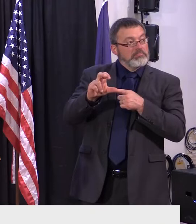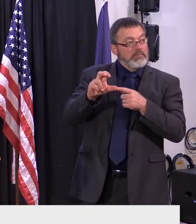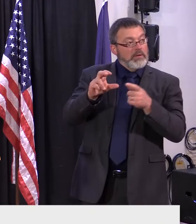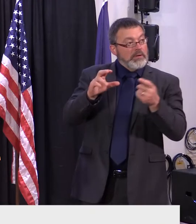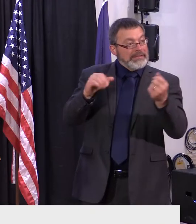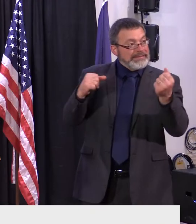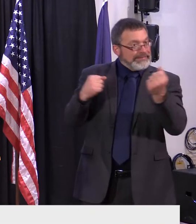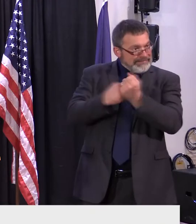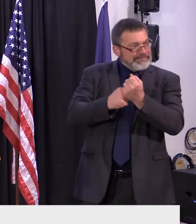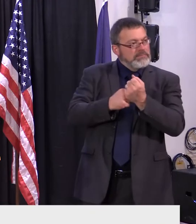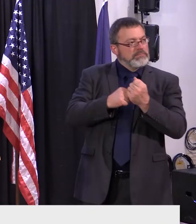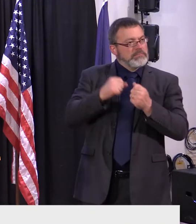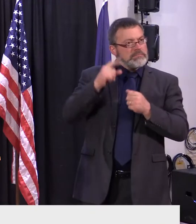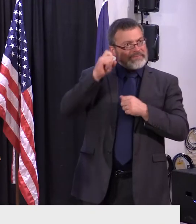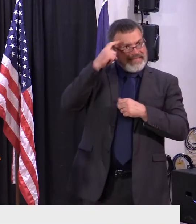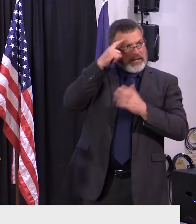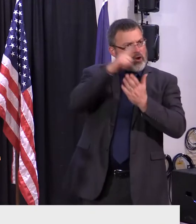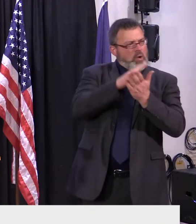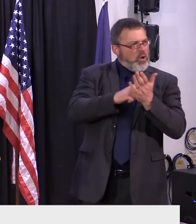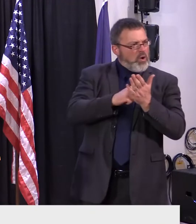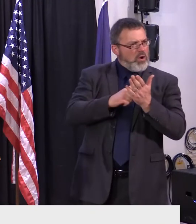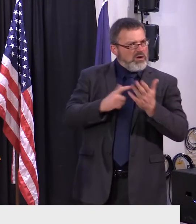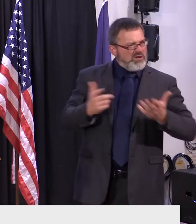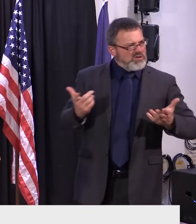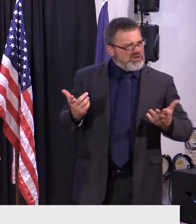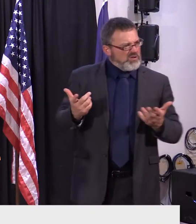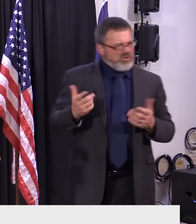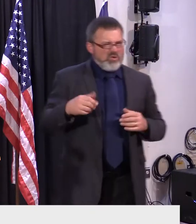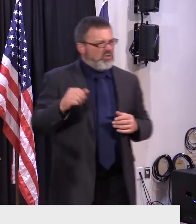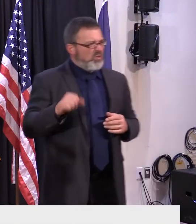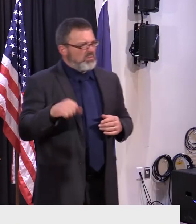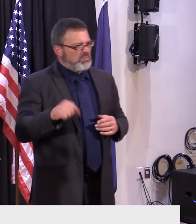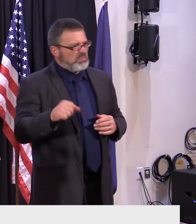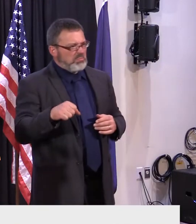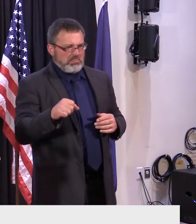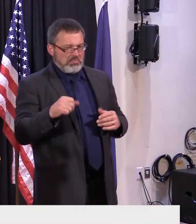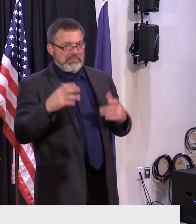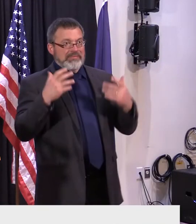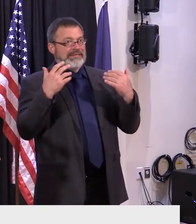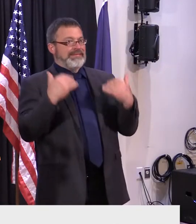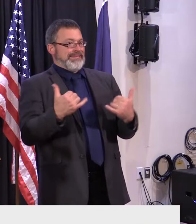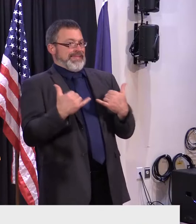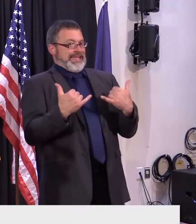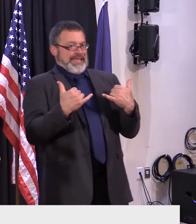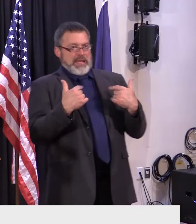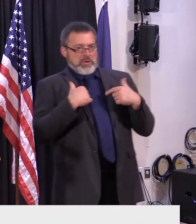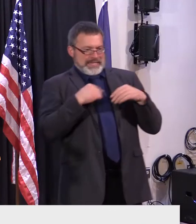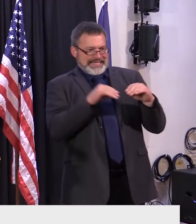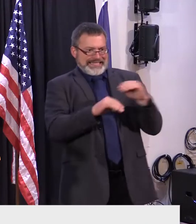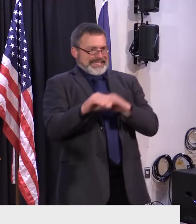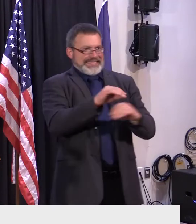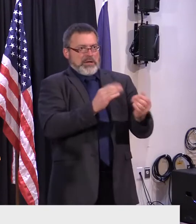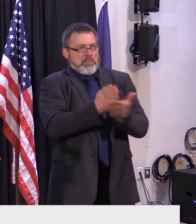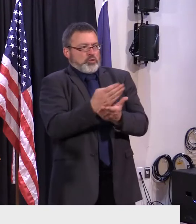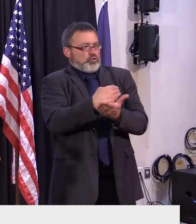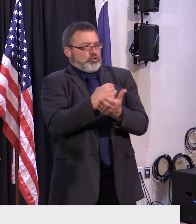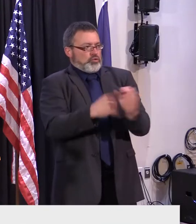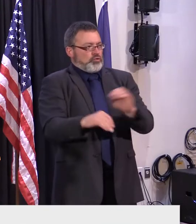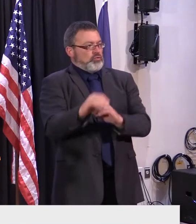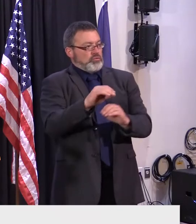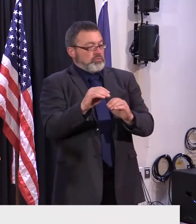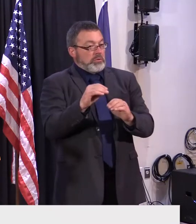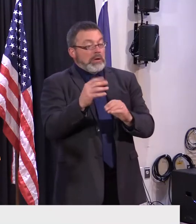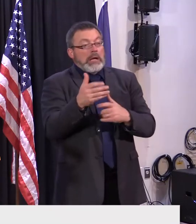that it made? We are building our budget as we speak. So we'll see what happens in November. But we're